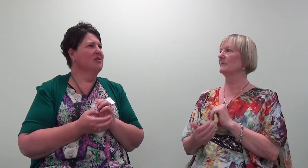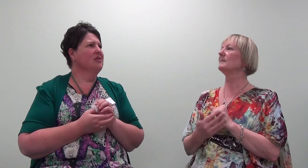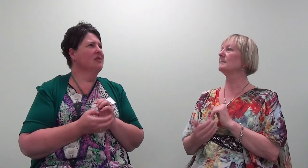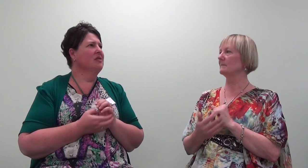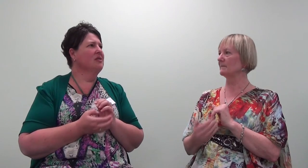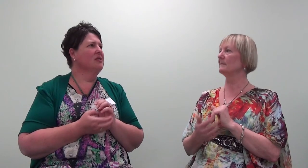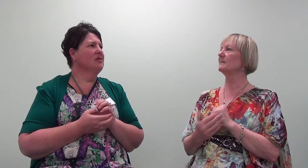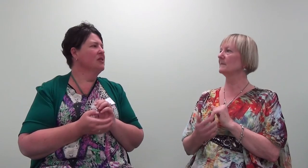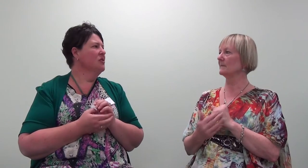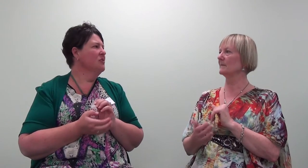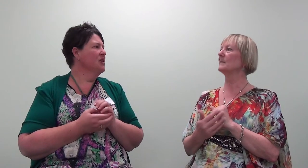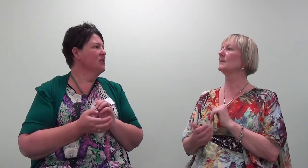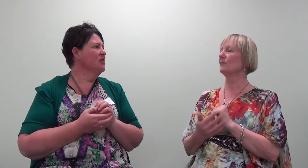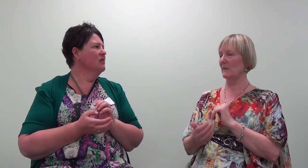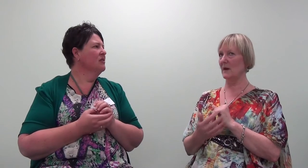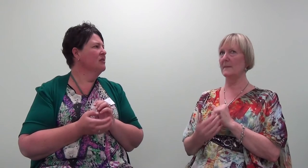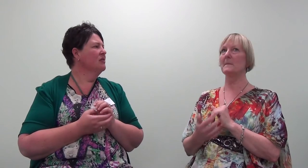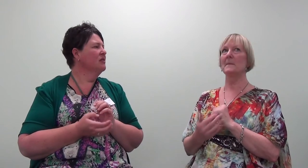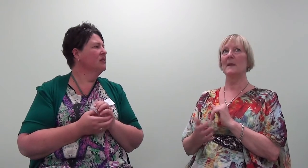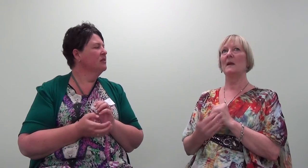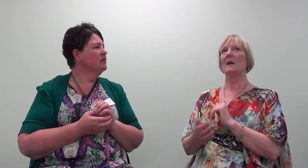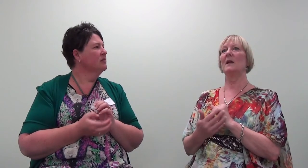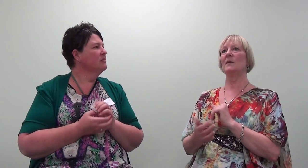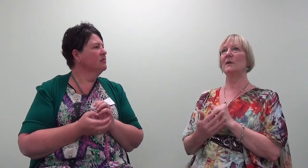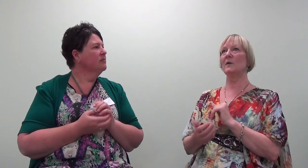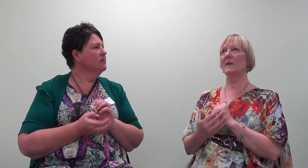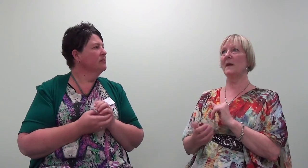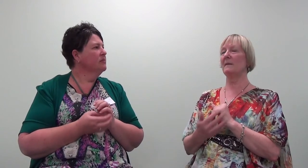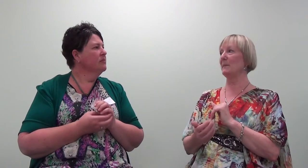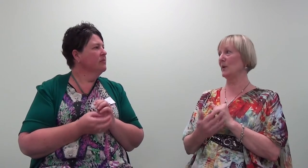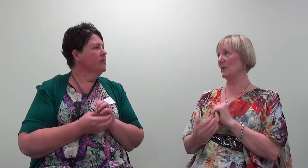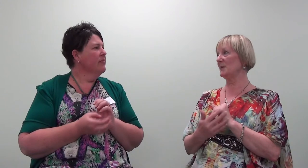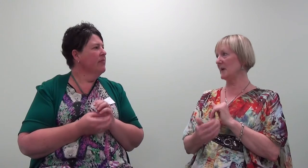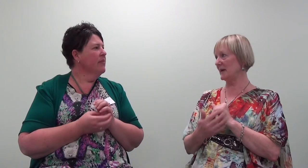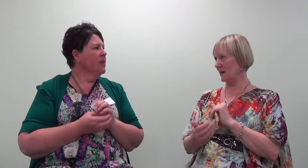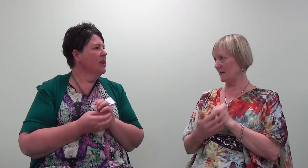to the situation. Even though I've got that burden in my neck.